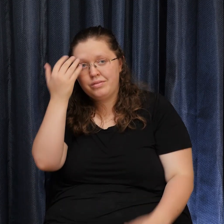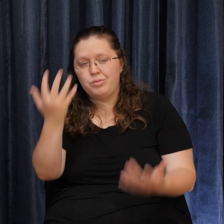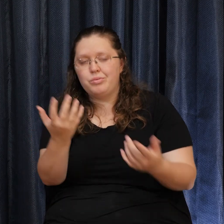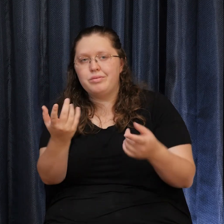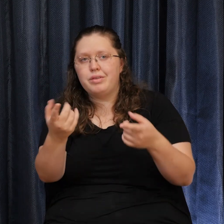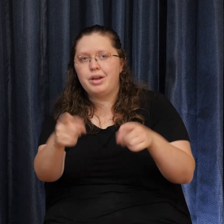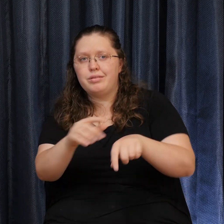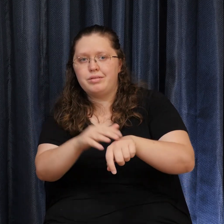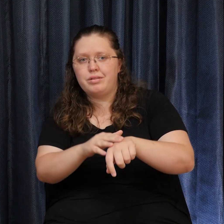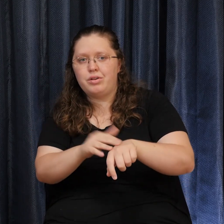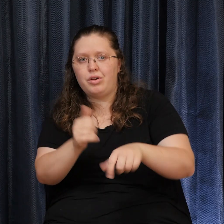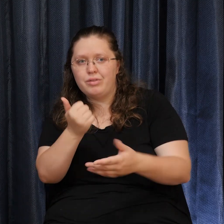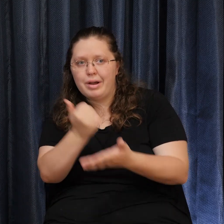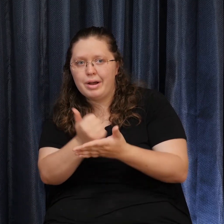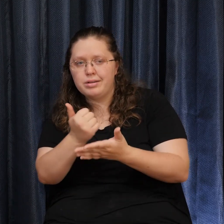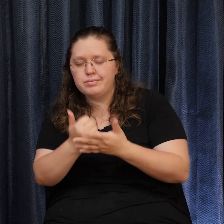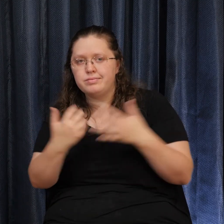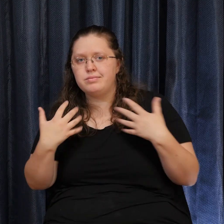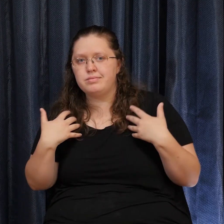help And healing A call for Love